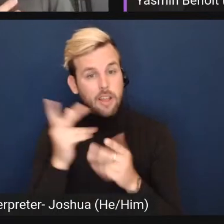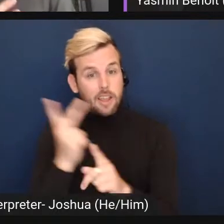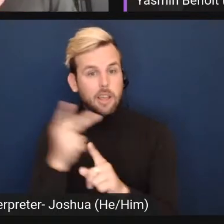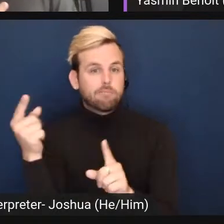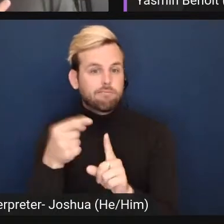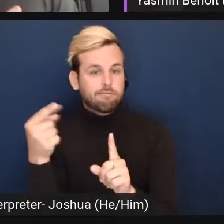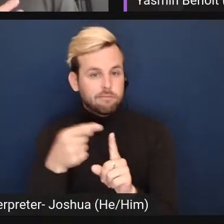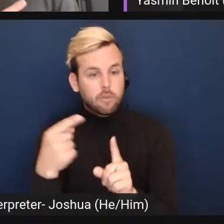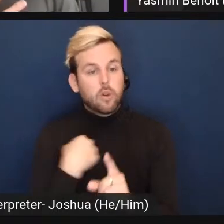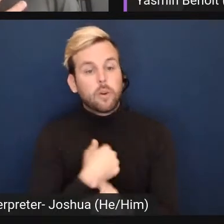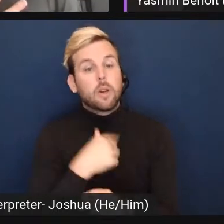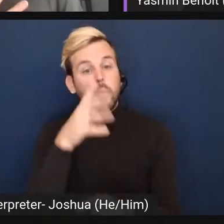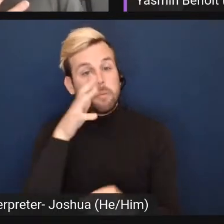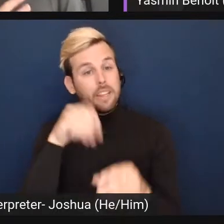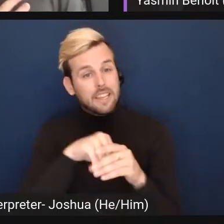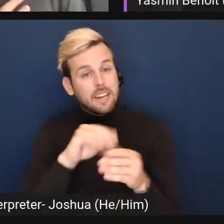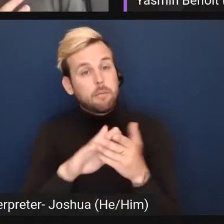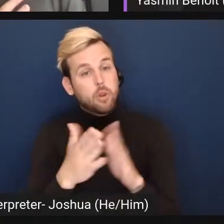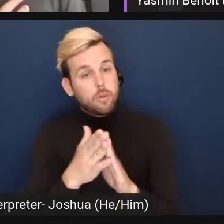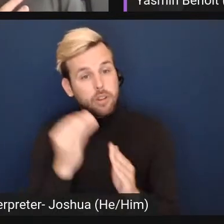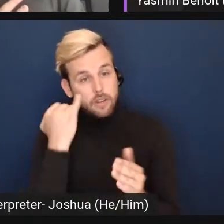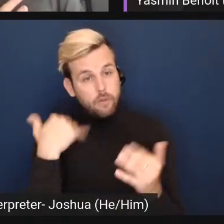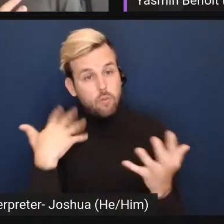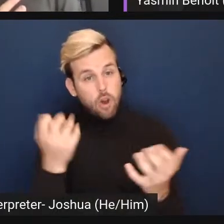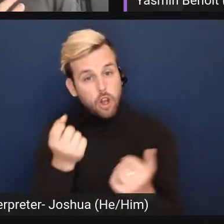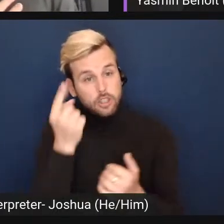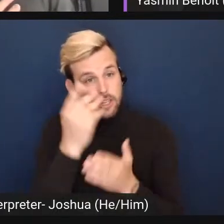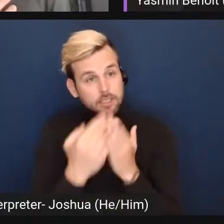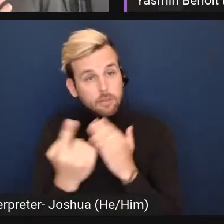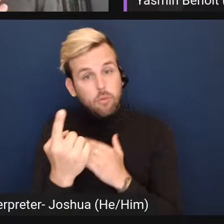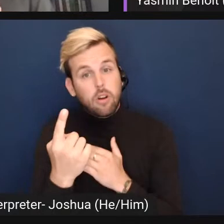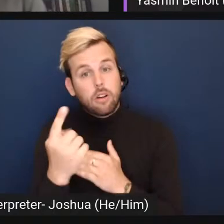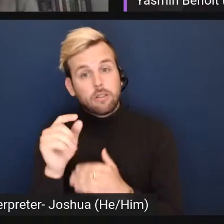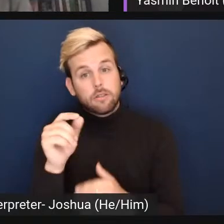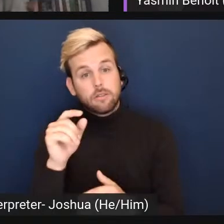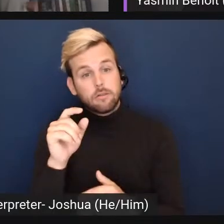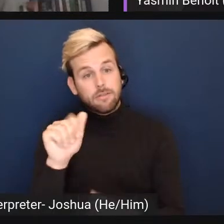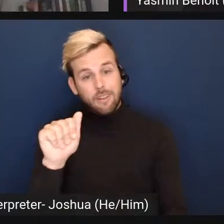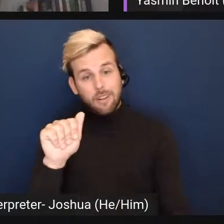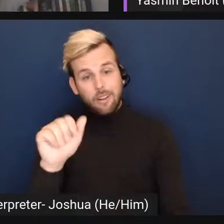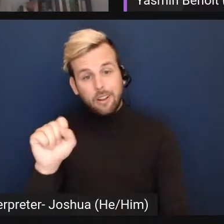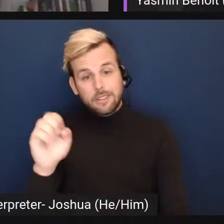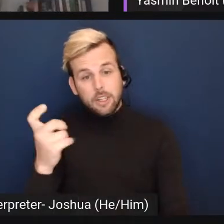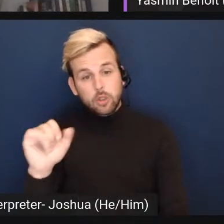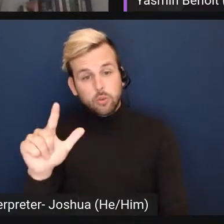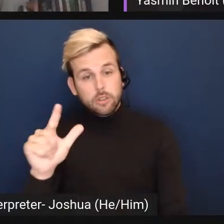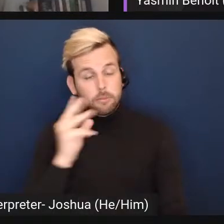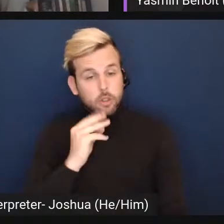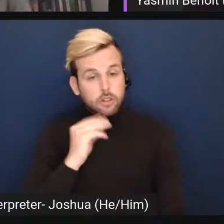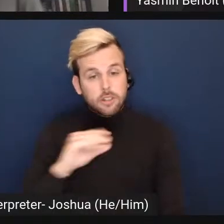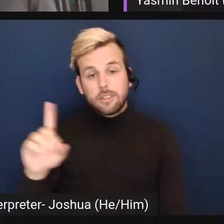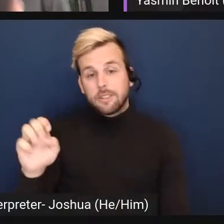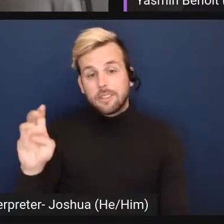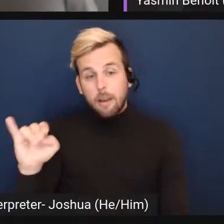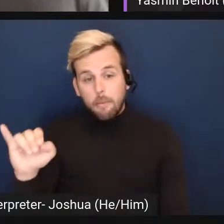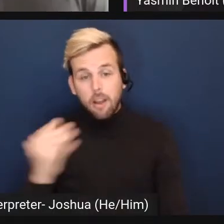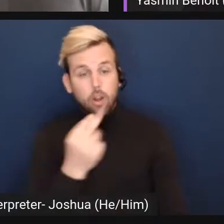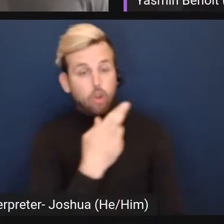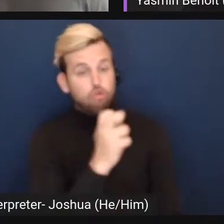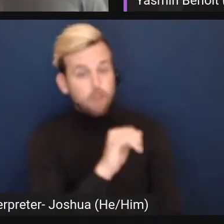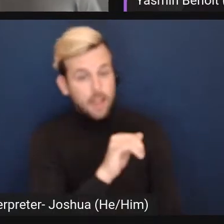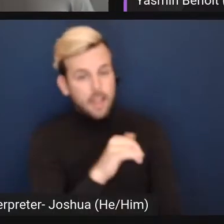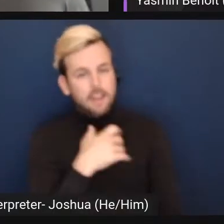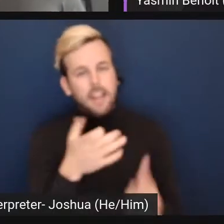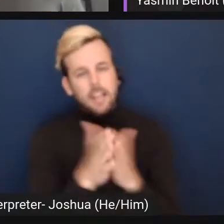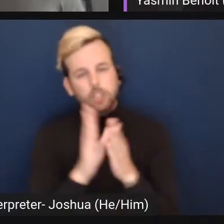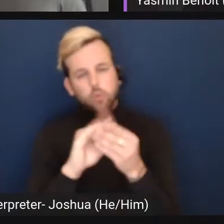is we're going to be in a community where if we want to understand someone's asexual experience or demisexual or gray experience we're going to need to ask for